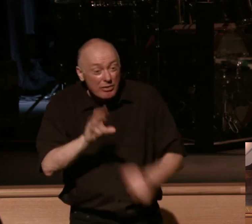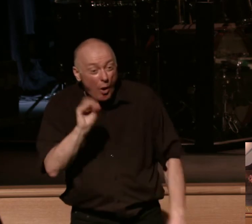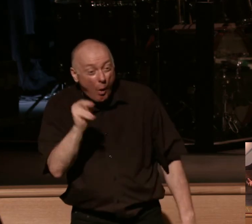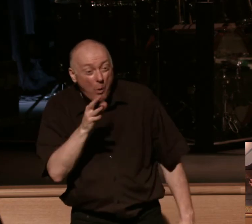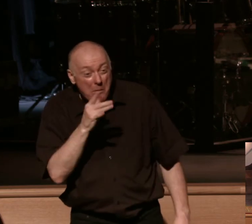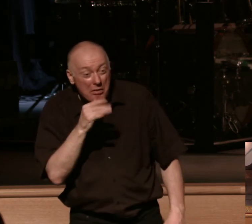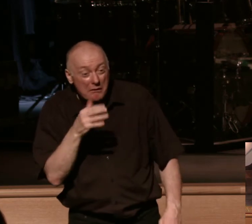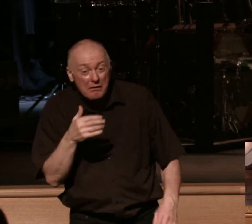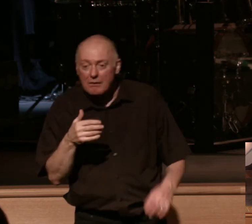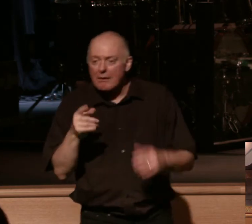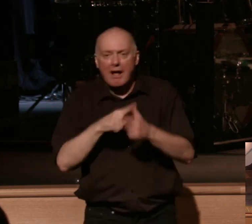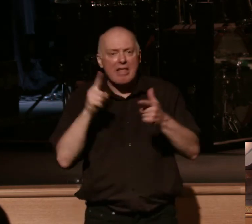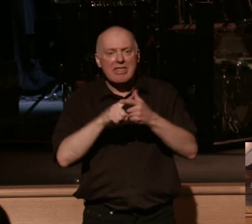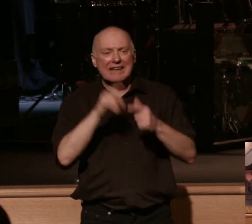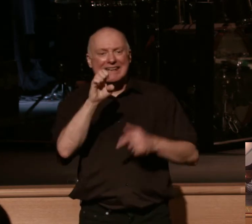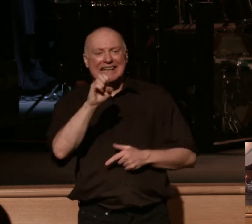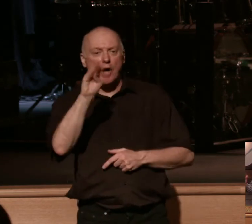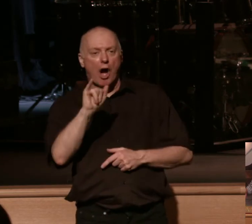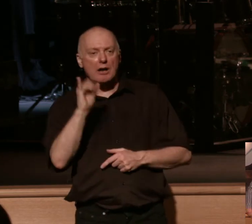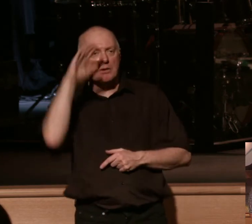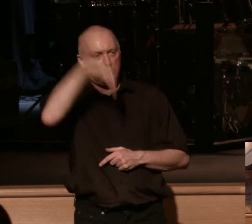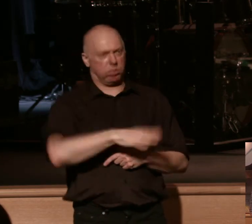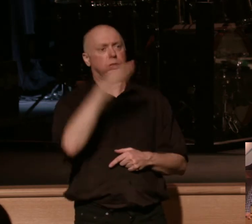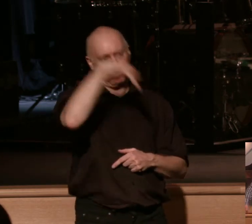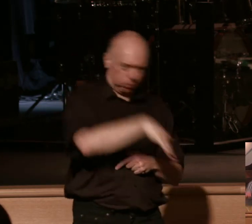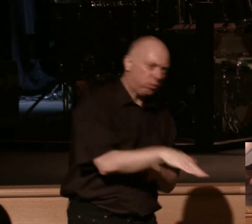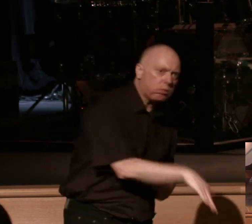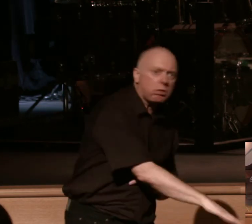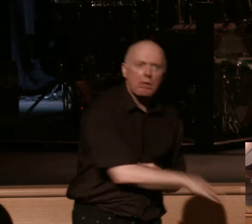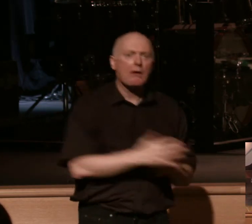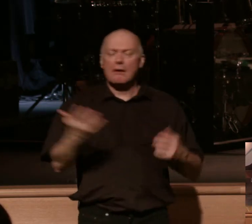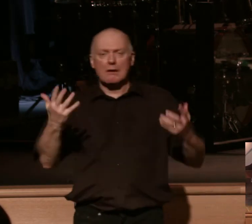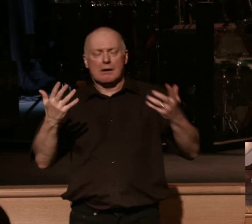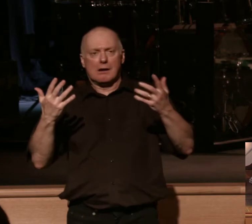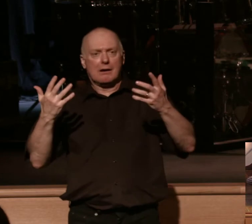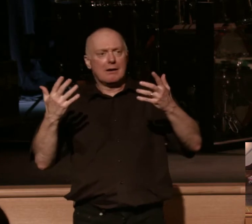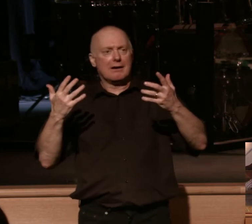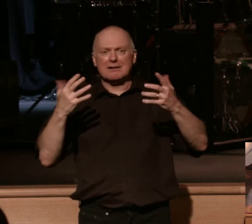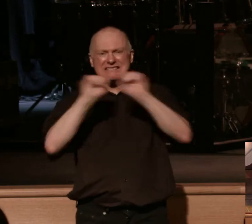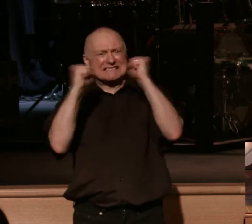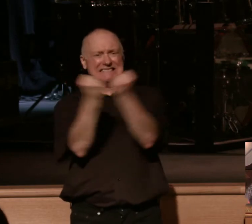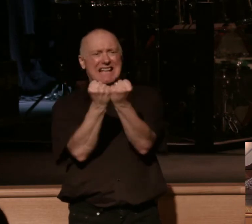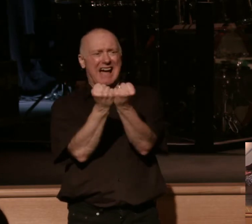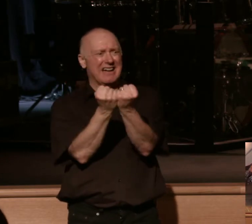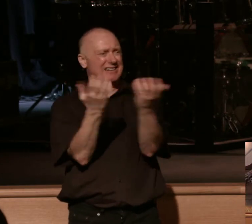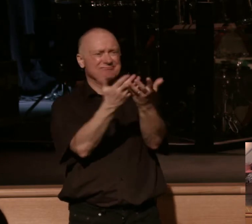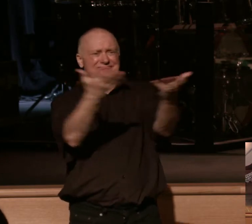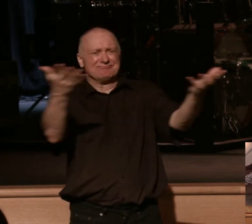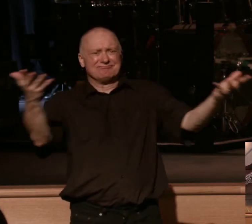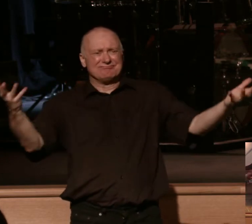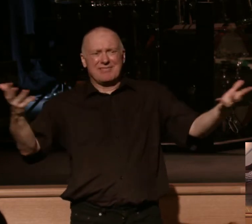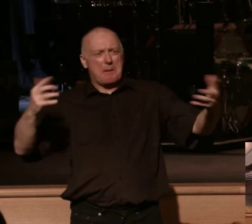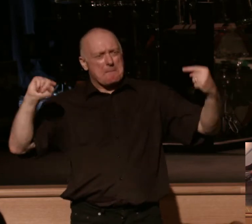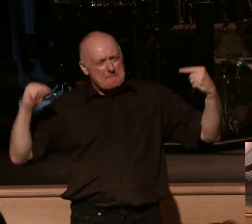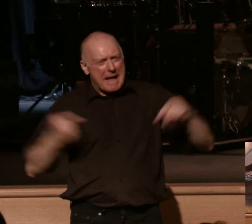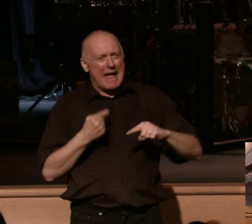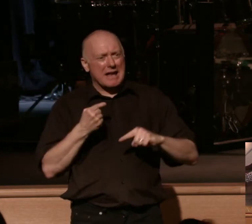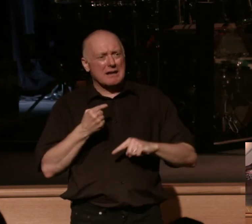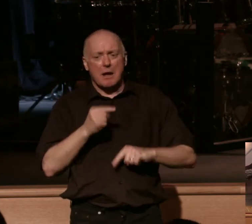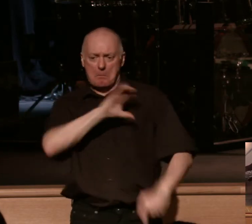unstable and all the fragility of everything and then you have just the society as a whole and just all the pain and police officers shot all that stuff and